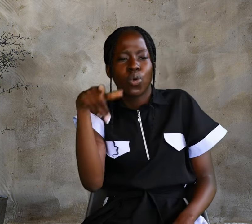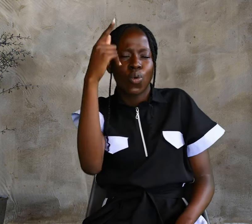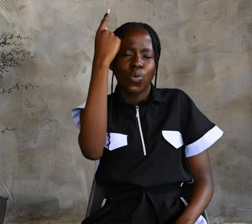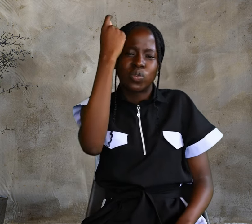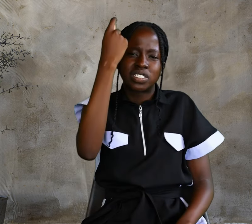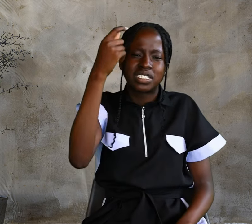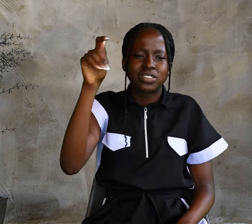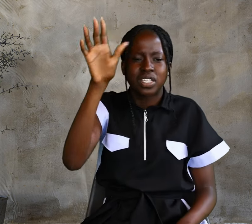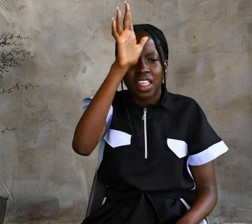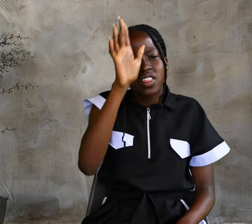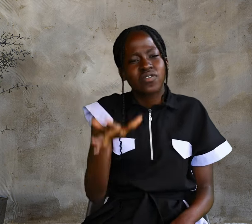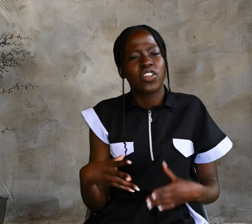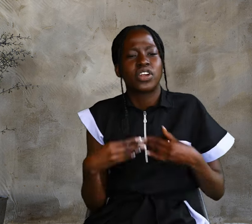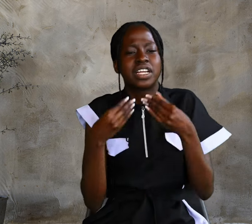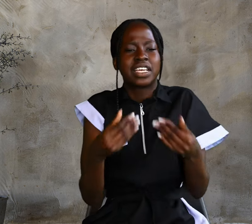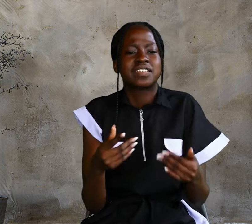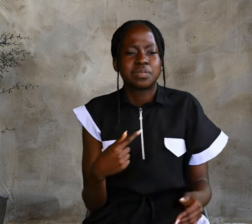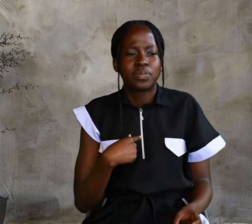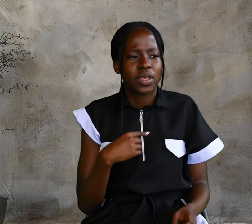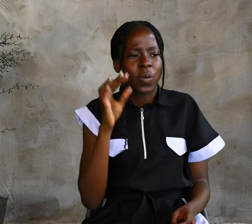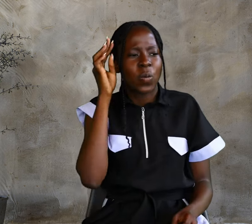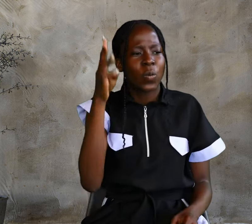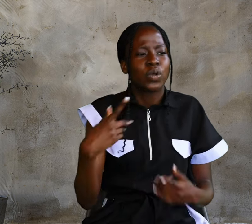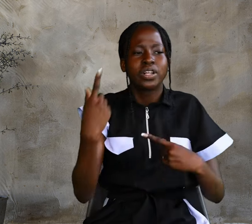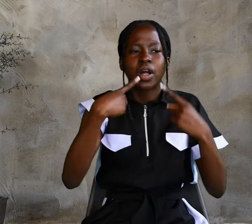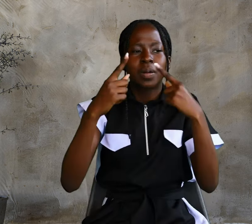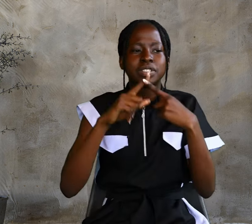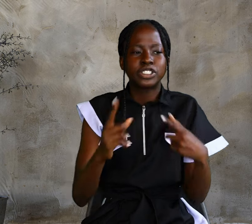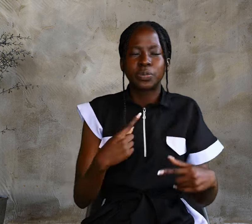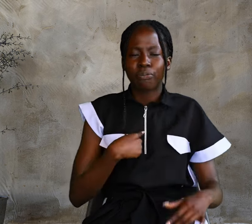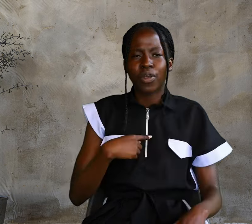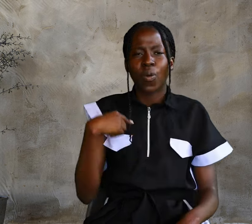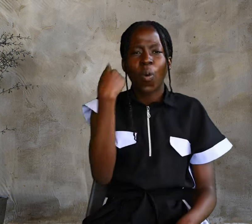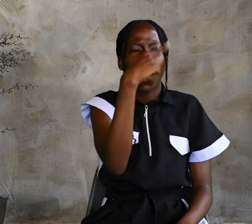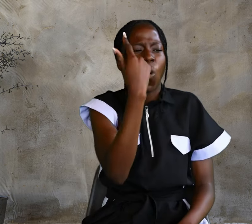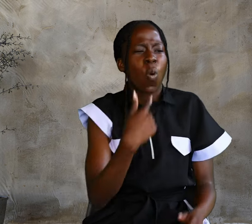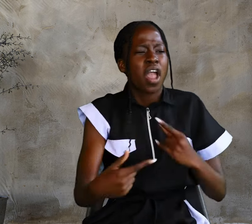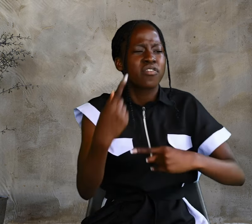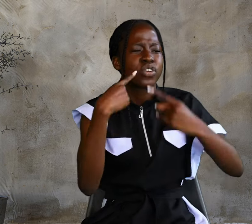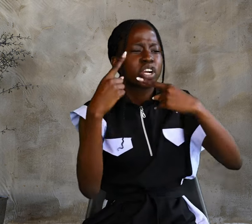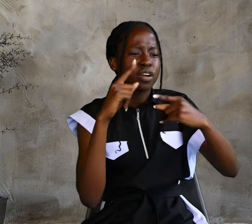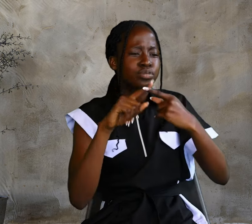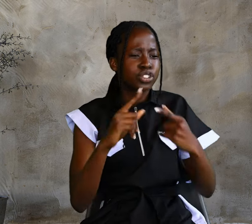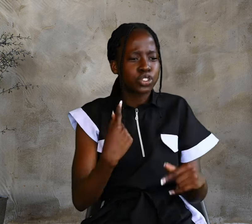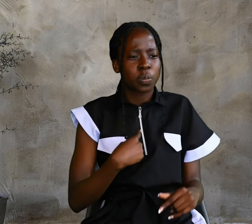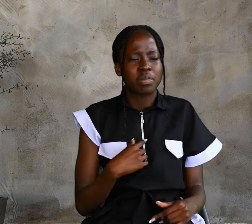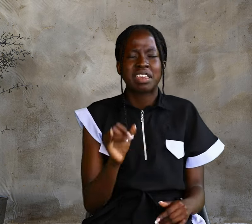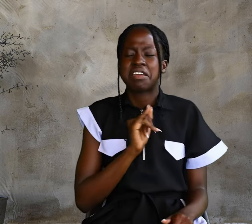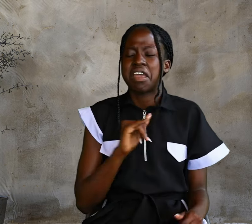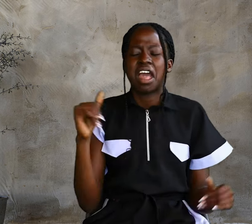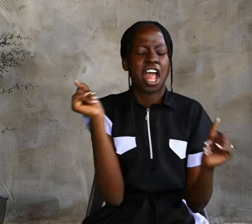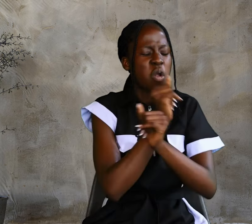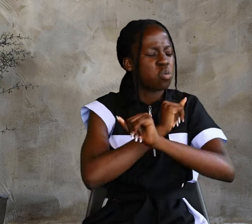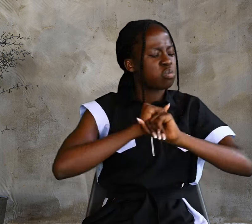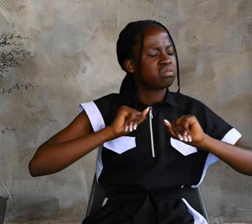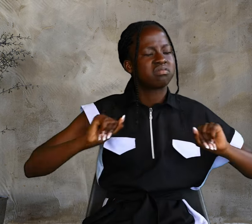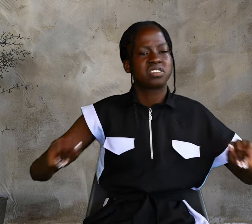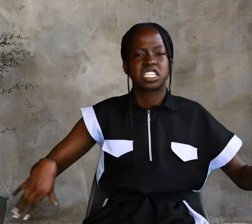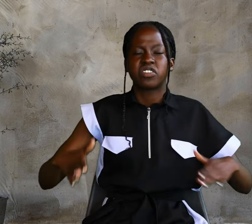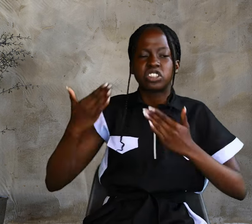All those the Father gives me will come to me and whoever comes to me I will never